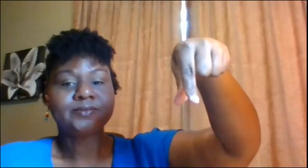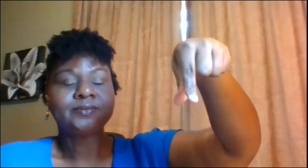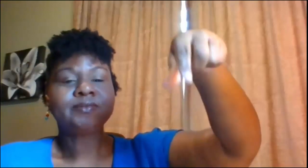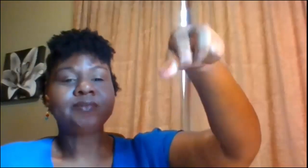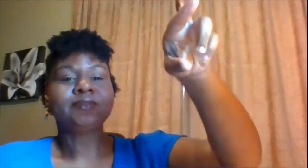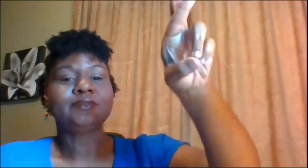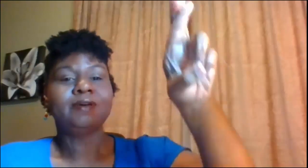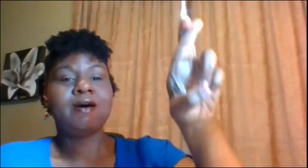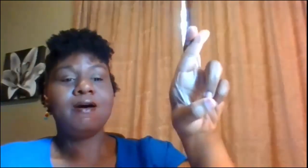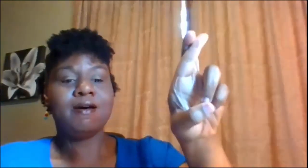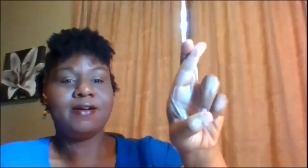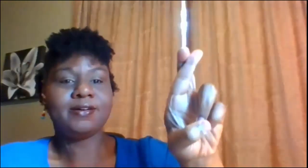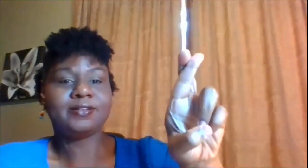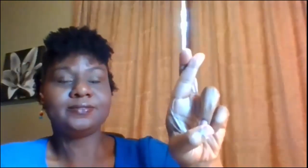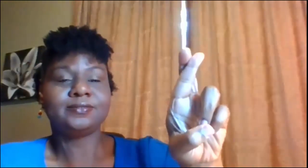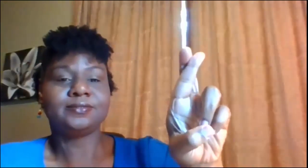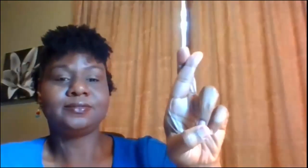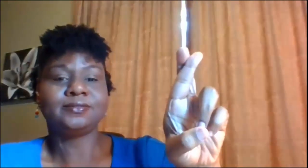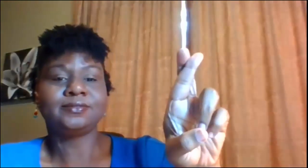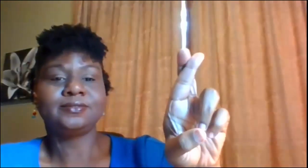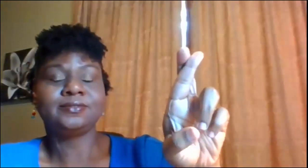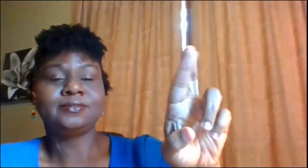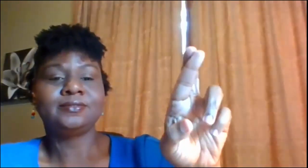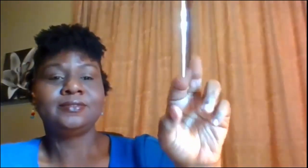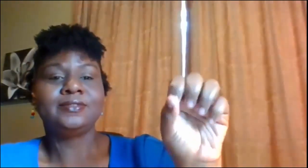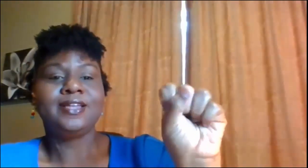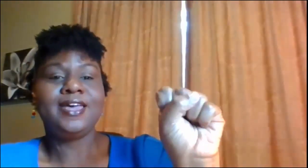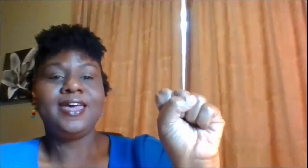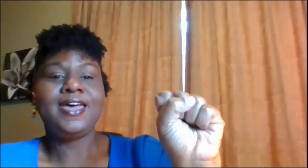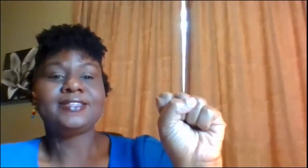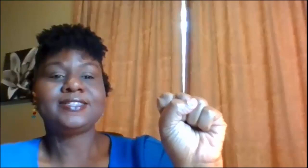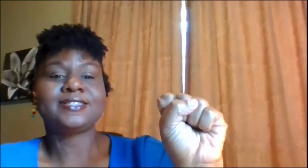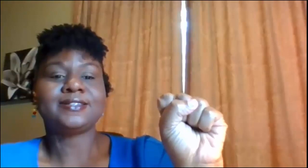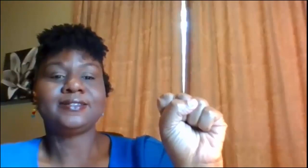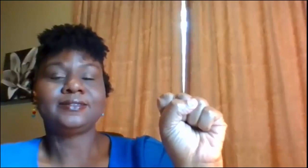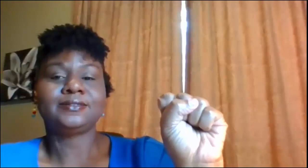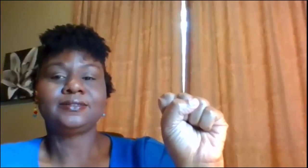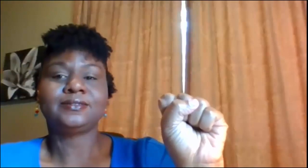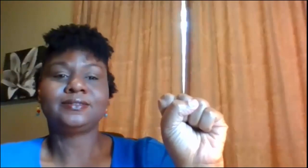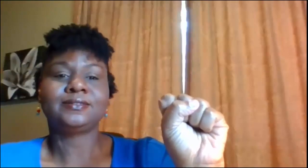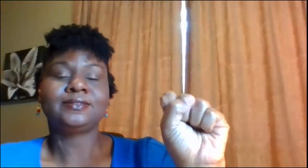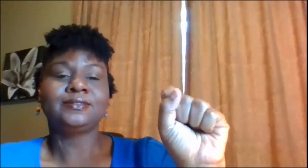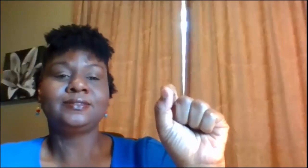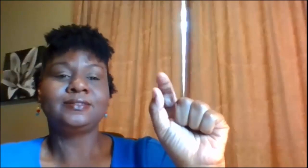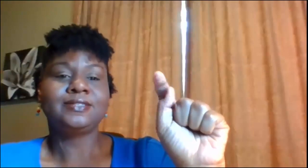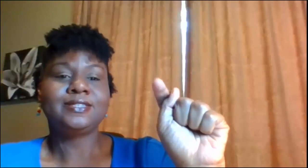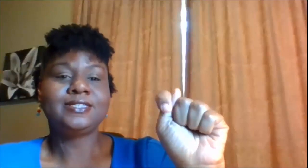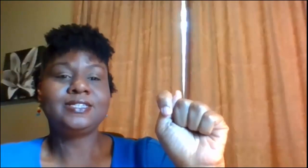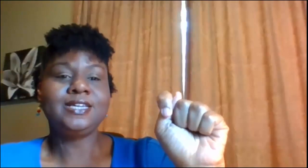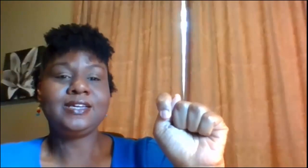R R S T T